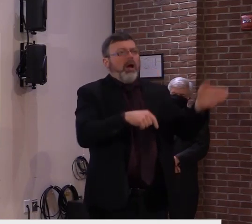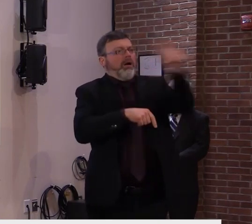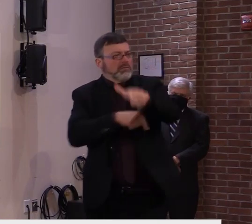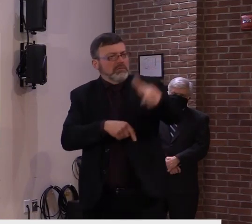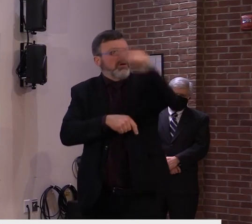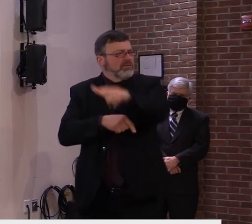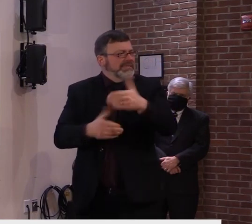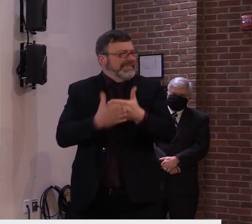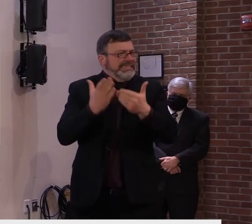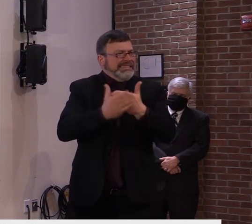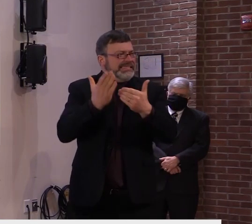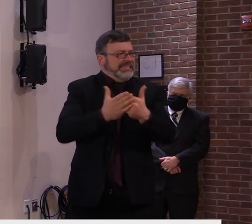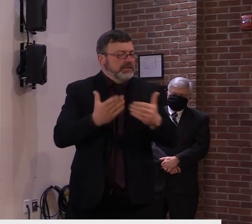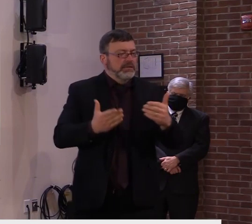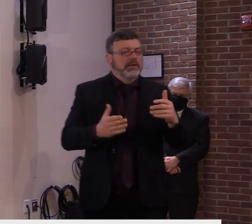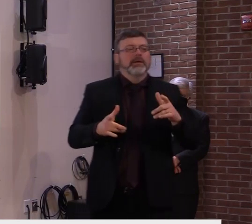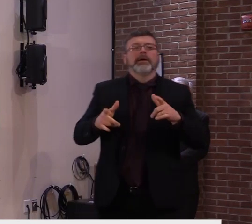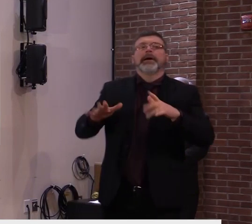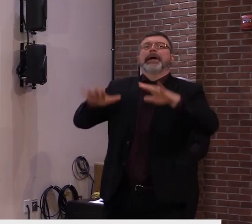Mike, the Islander.